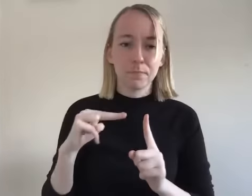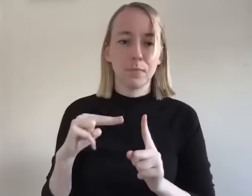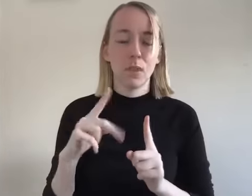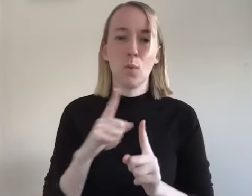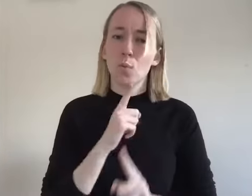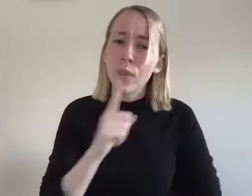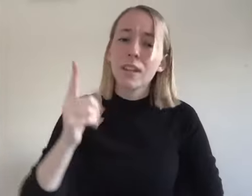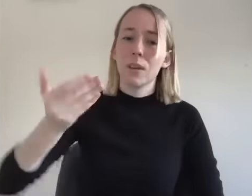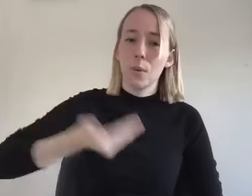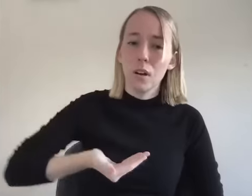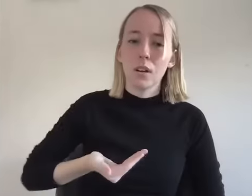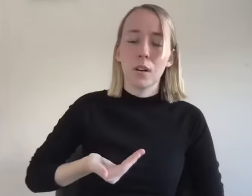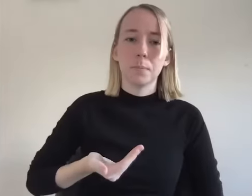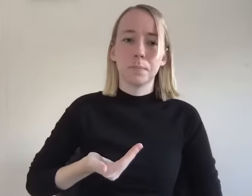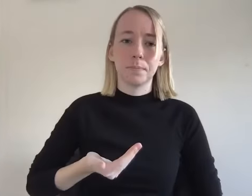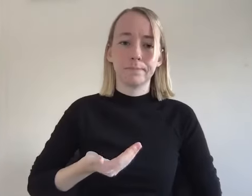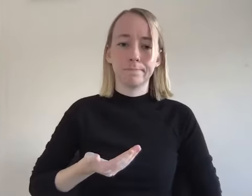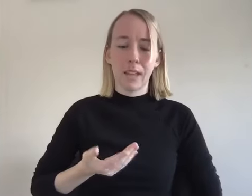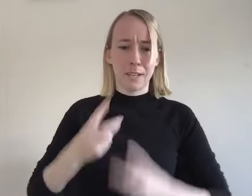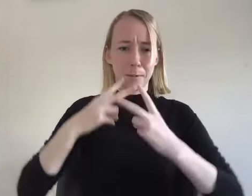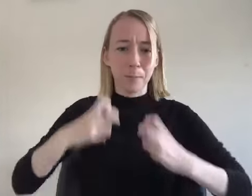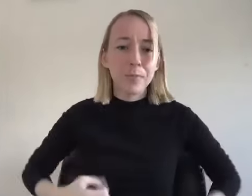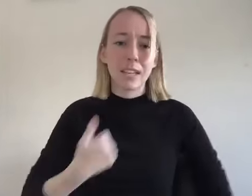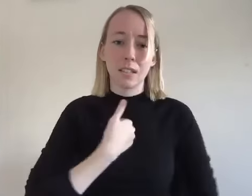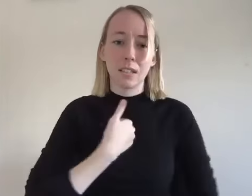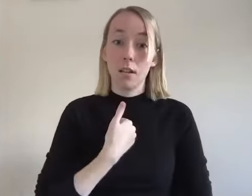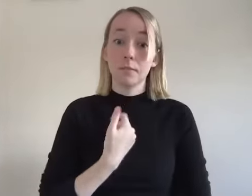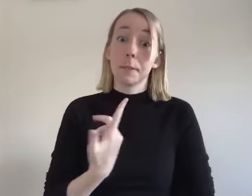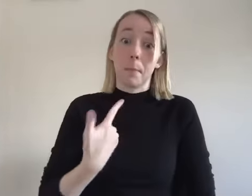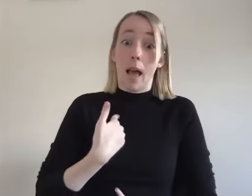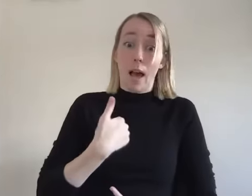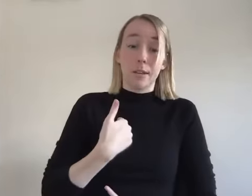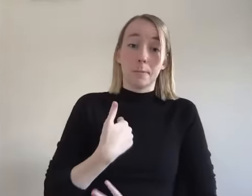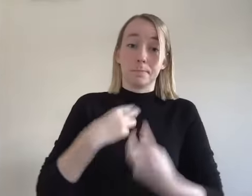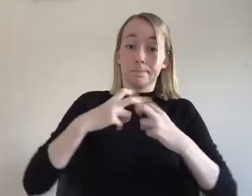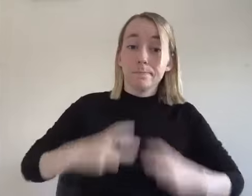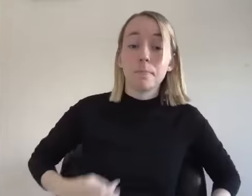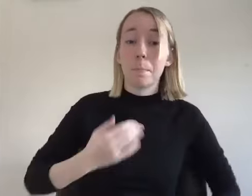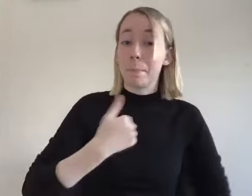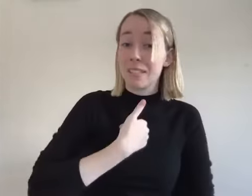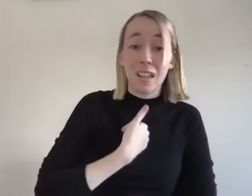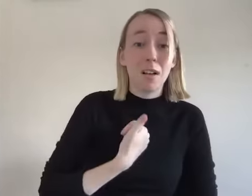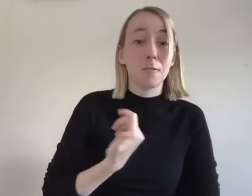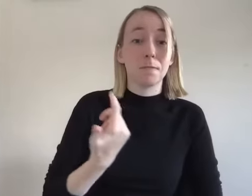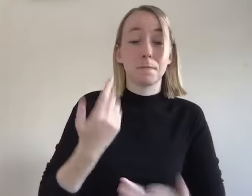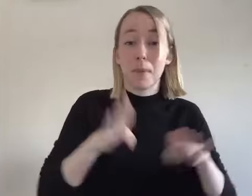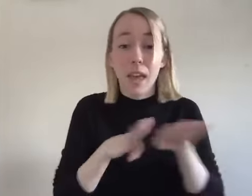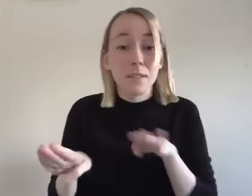to truly be welcoming and take our own moral inventories like i'm taking a moral inventory of my own